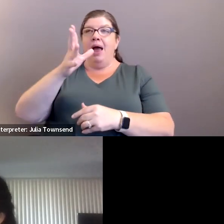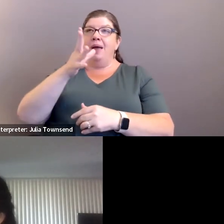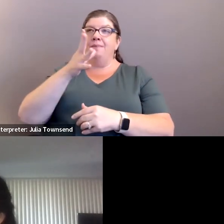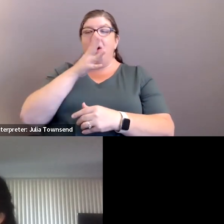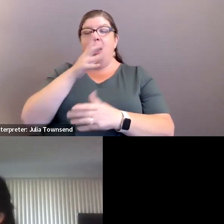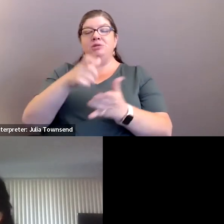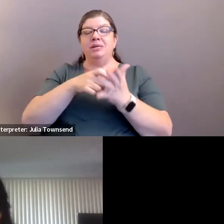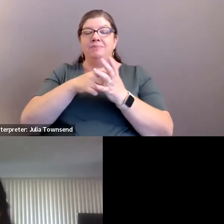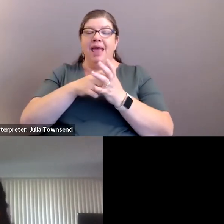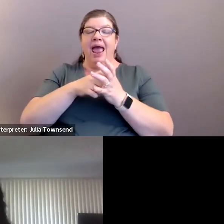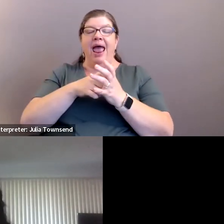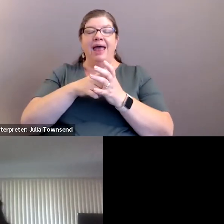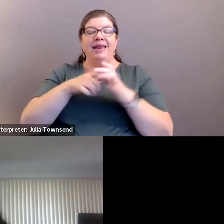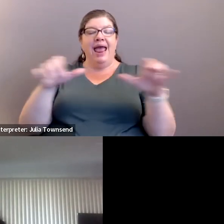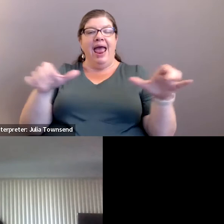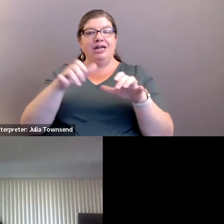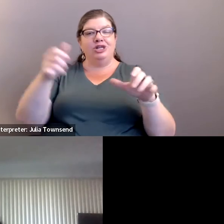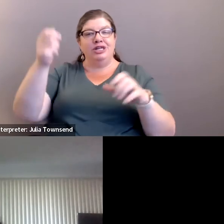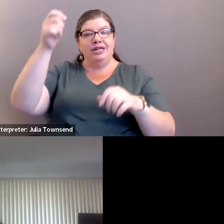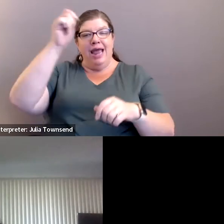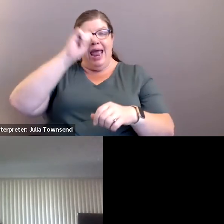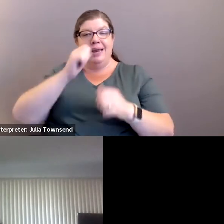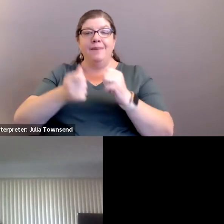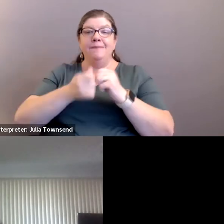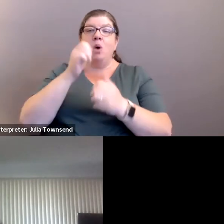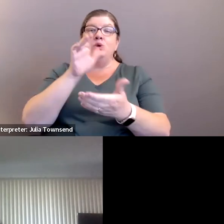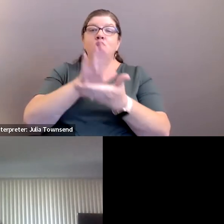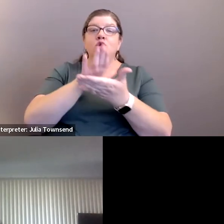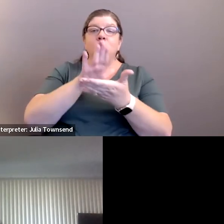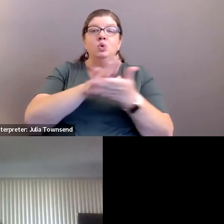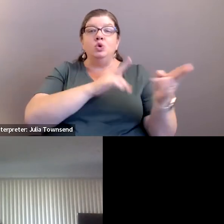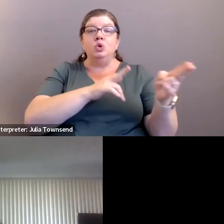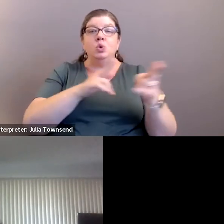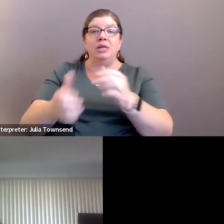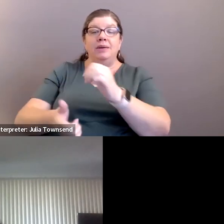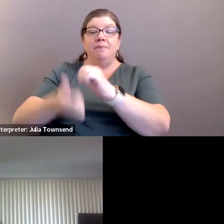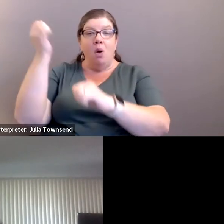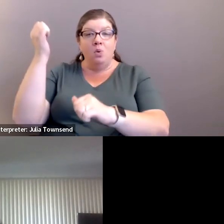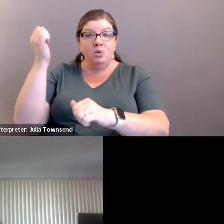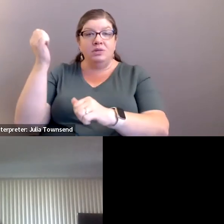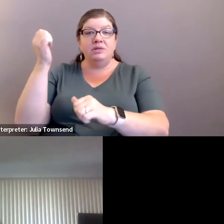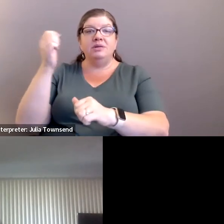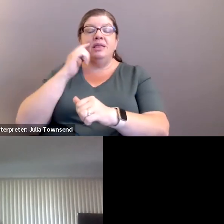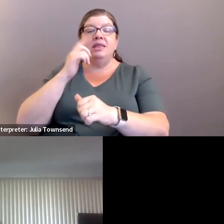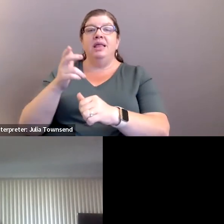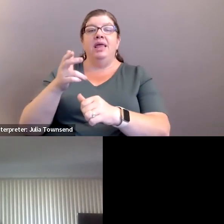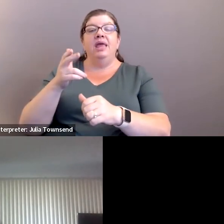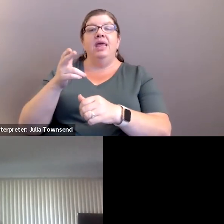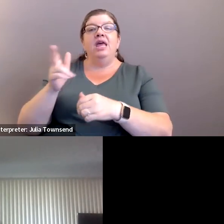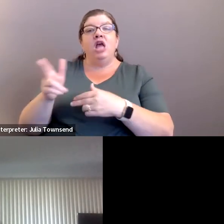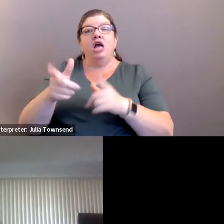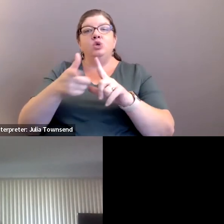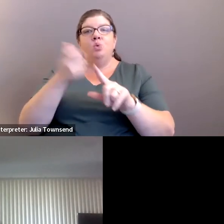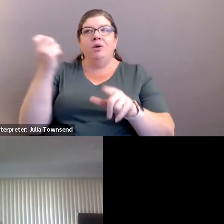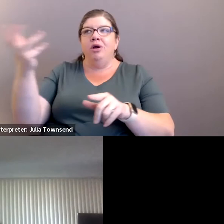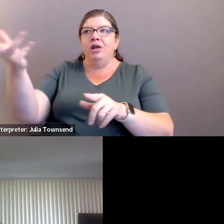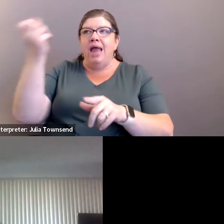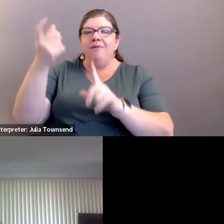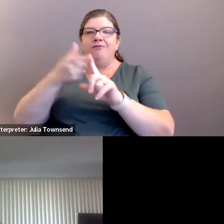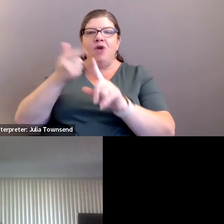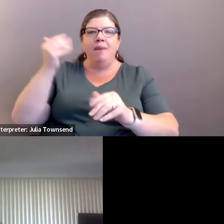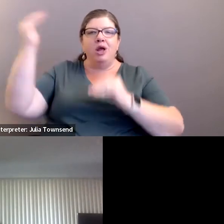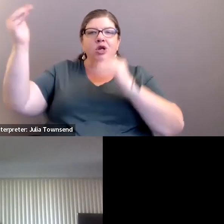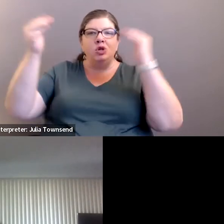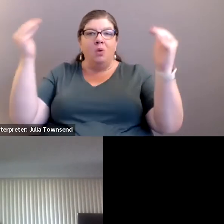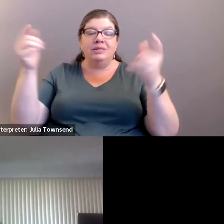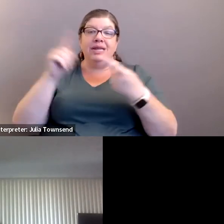hat and say that most school shootings the vast majority are the guns were obtained from grown-ups either